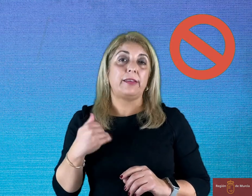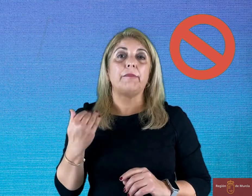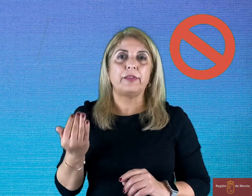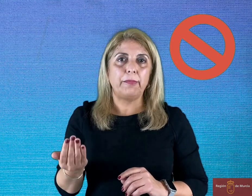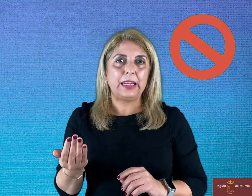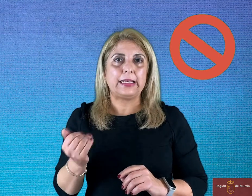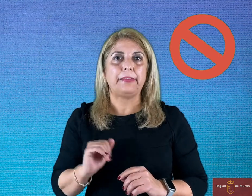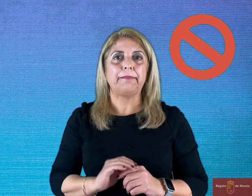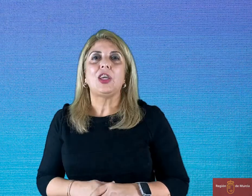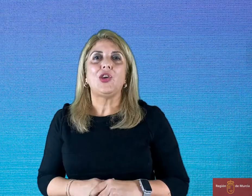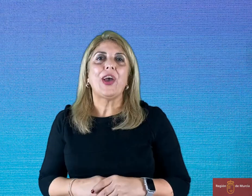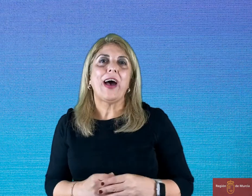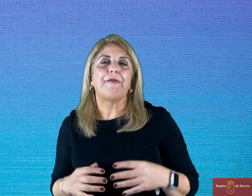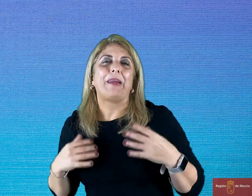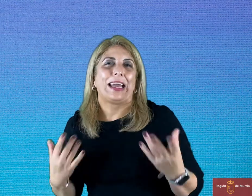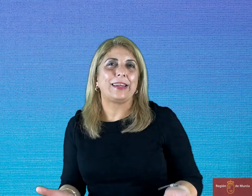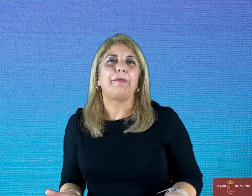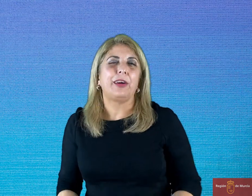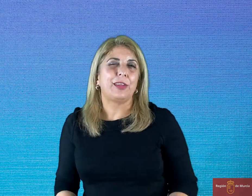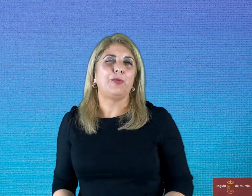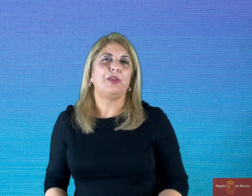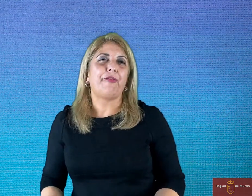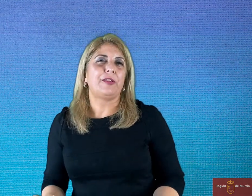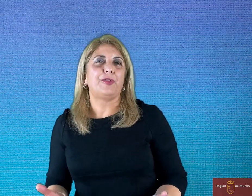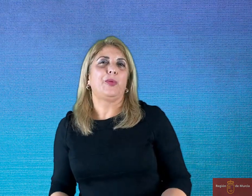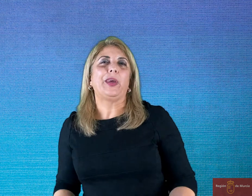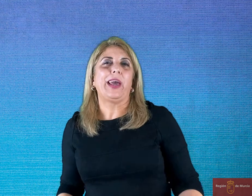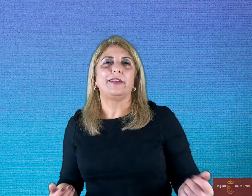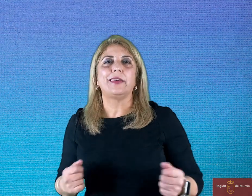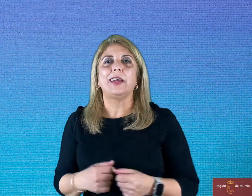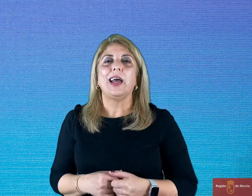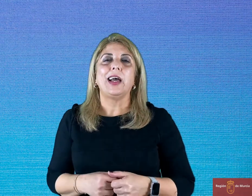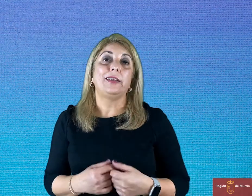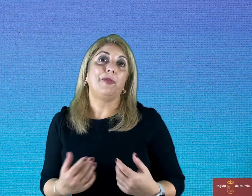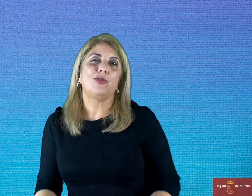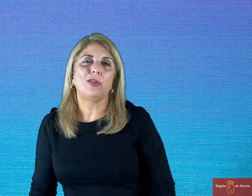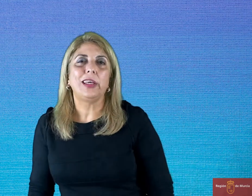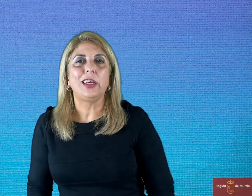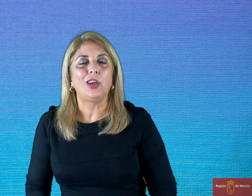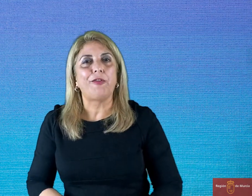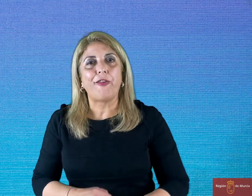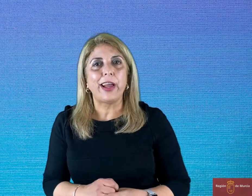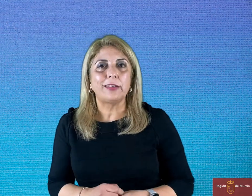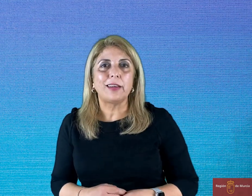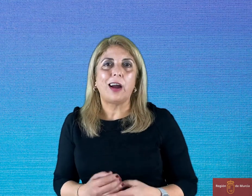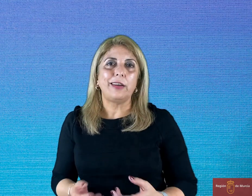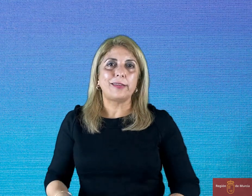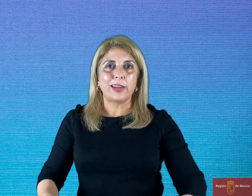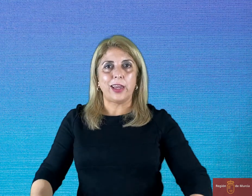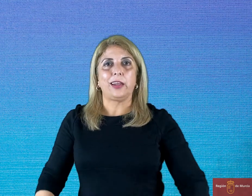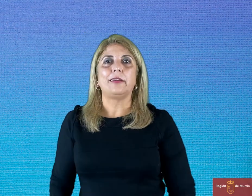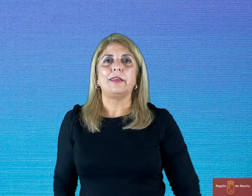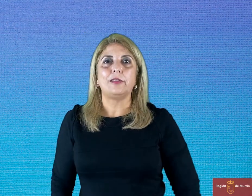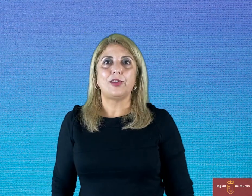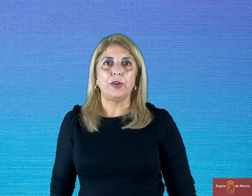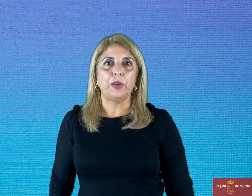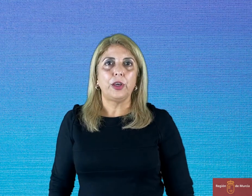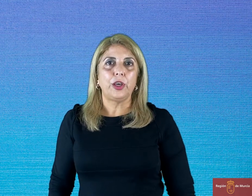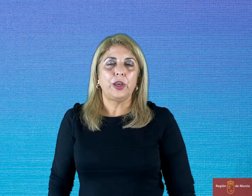possibility. You have planned a party with your friends for the weekend and eventually your friends are staying. So you